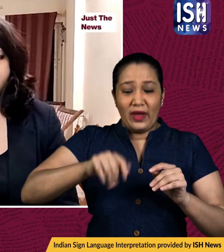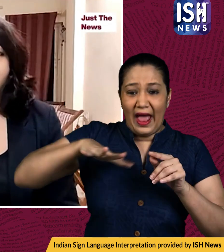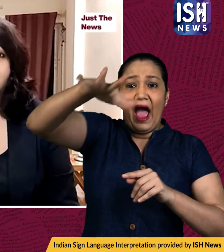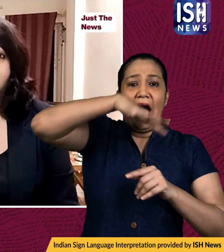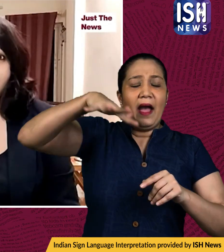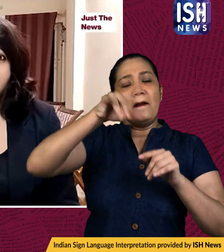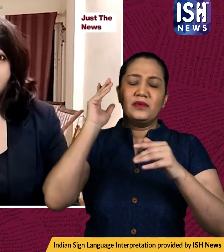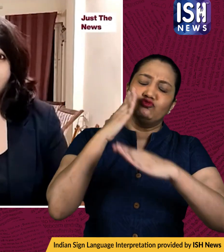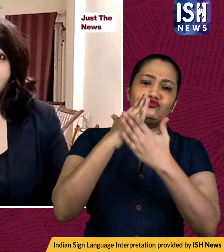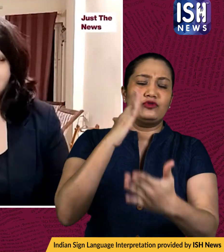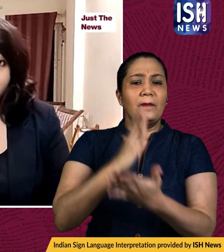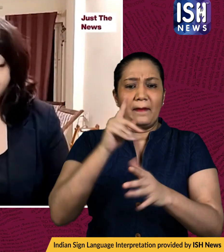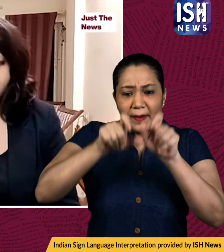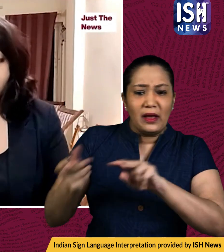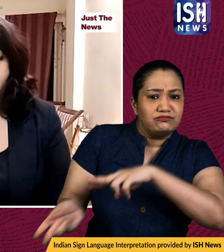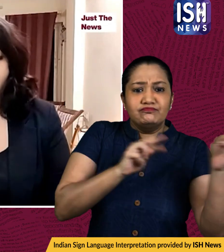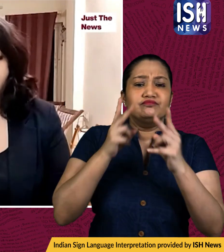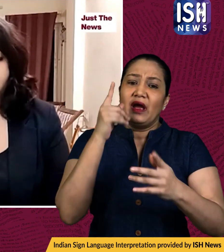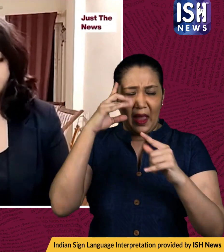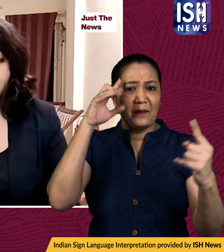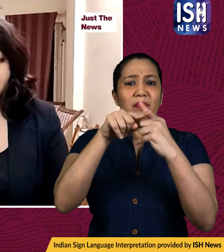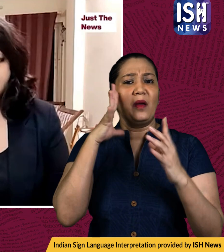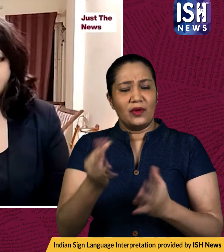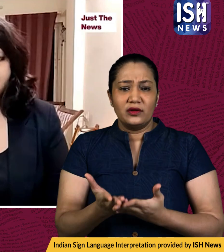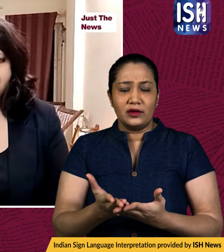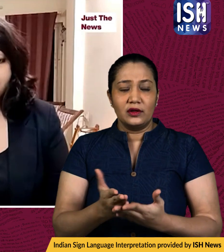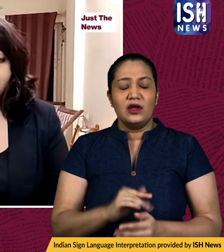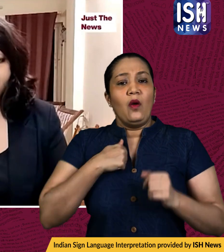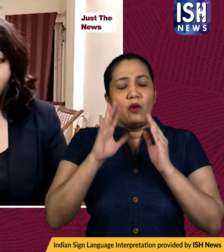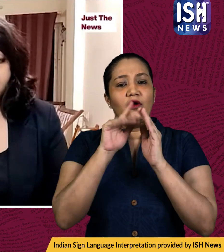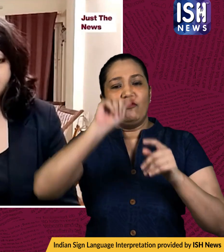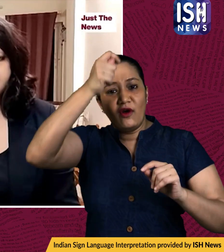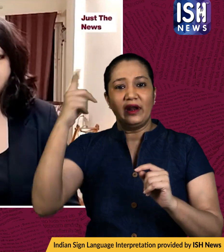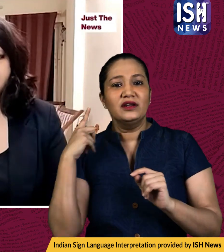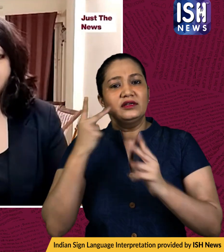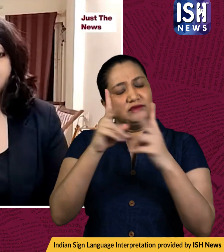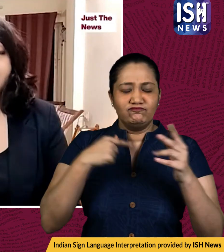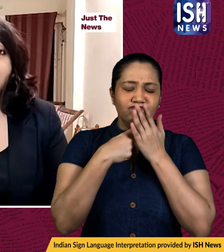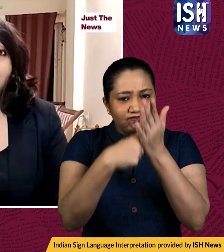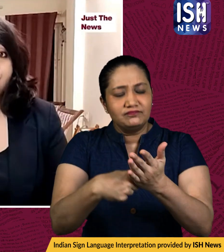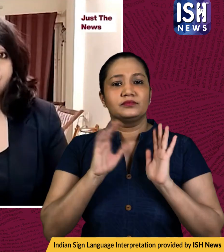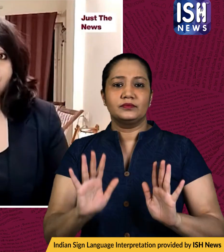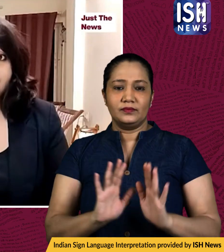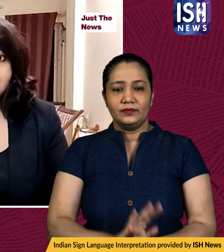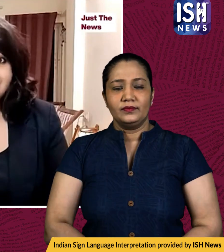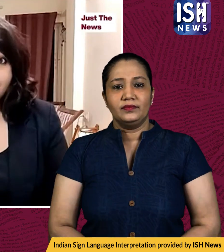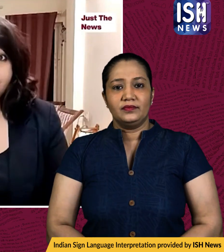a human humanitarian catastrophe uh he said this is an appeal to foreign leaders he said the international